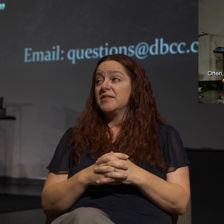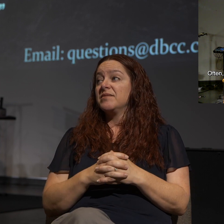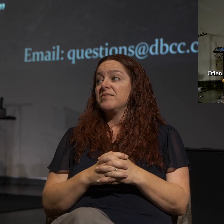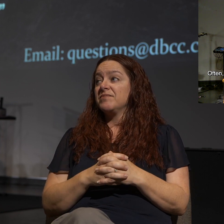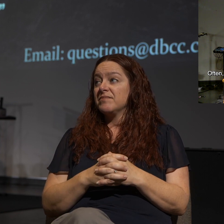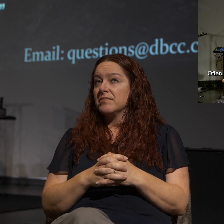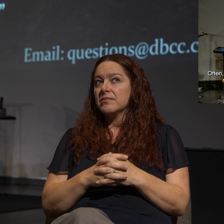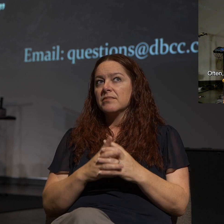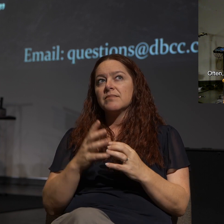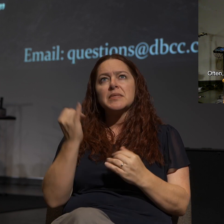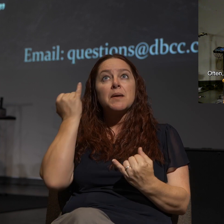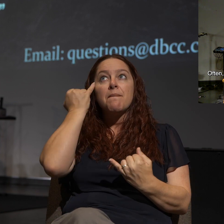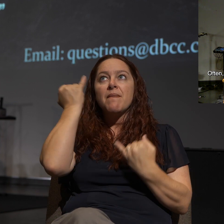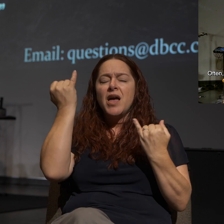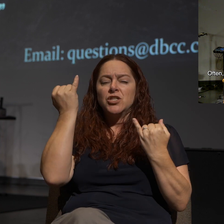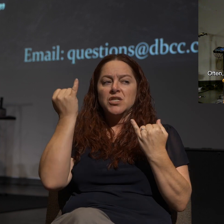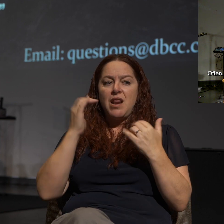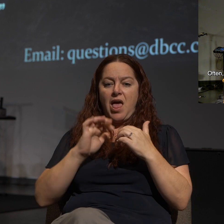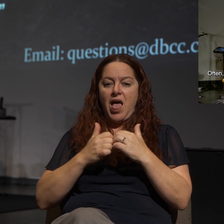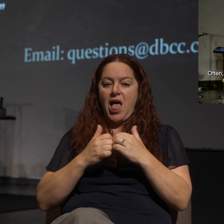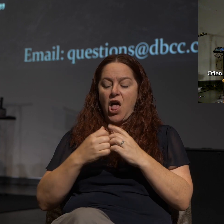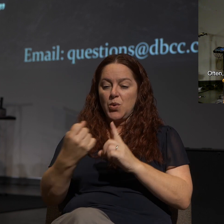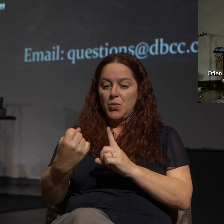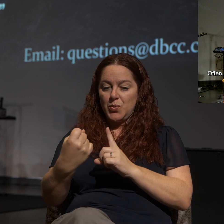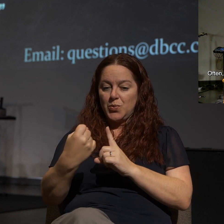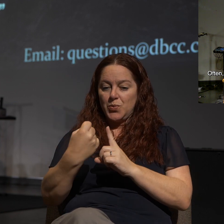Imagine how it could impact you.